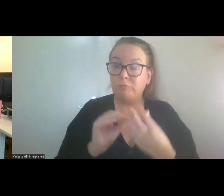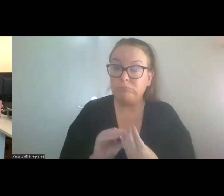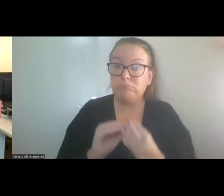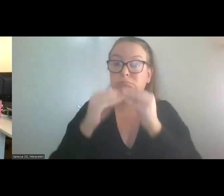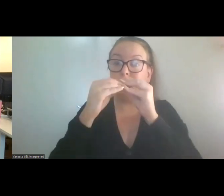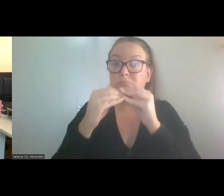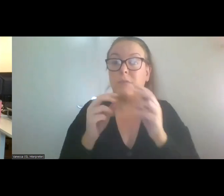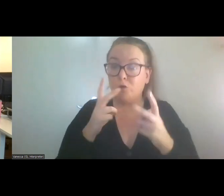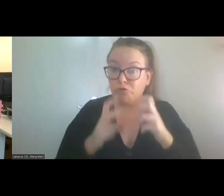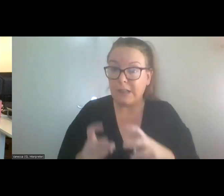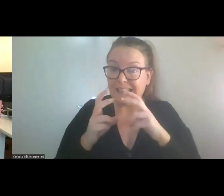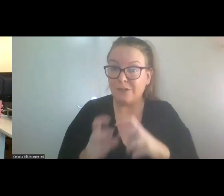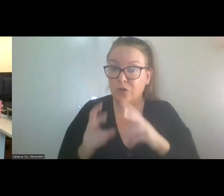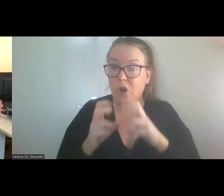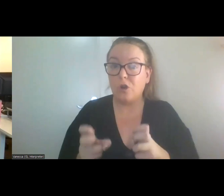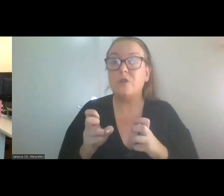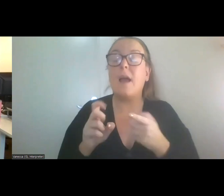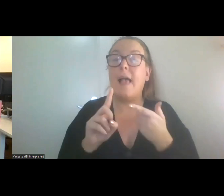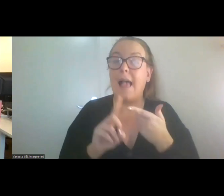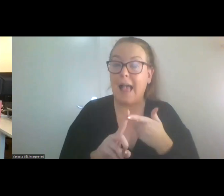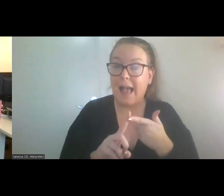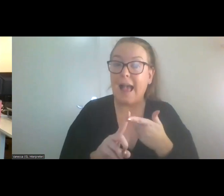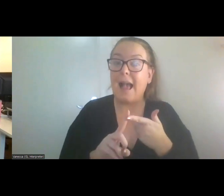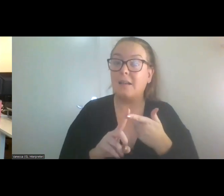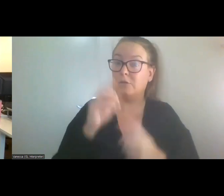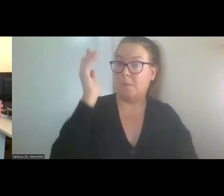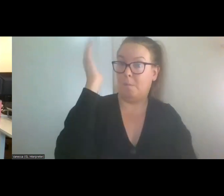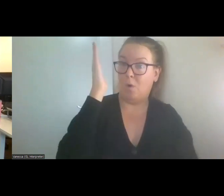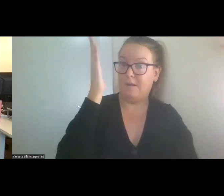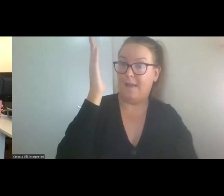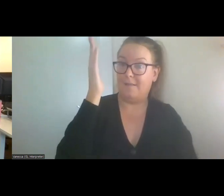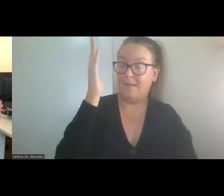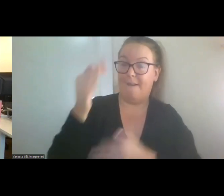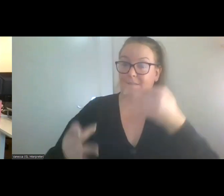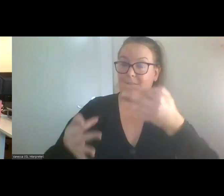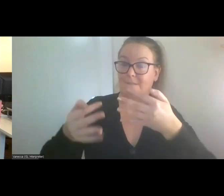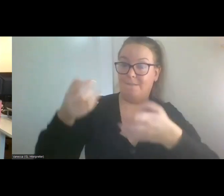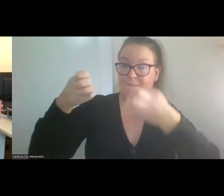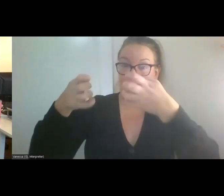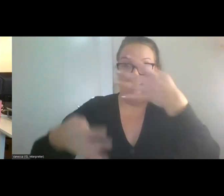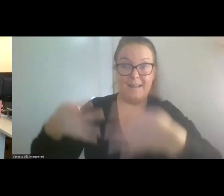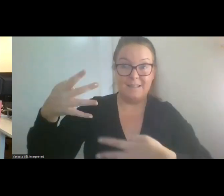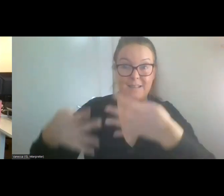And to present the findings alongside